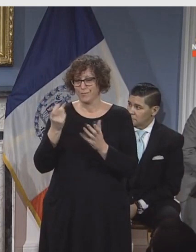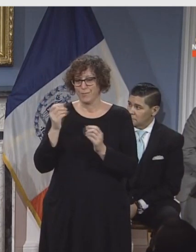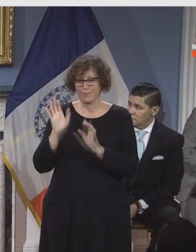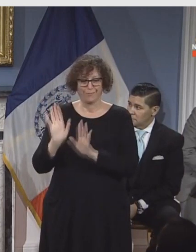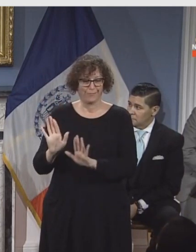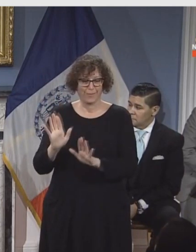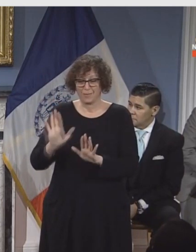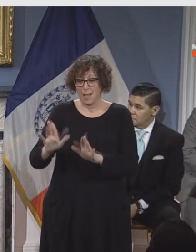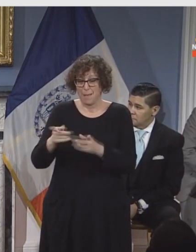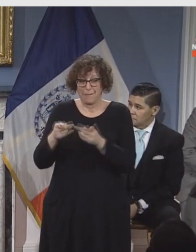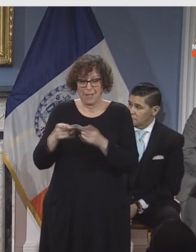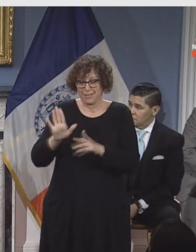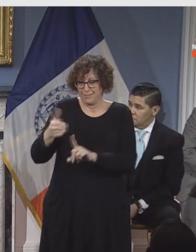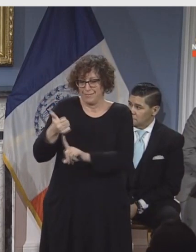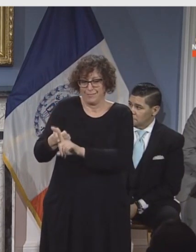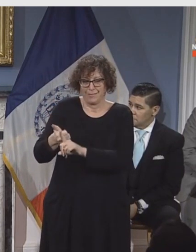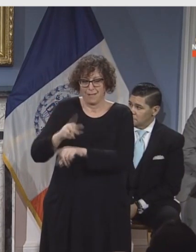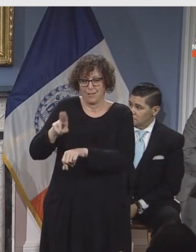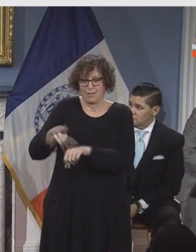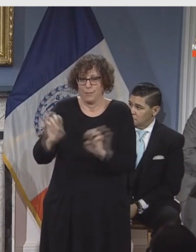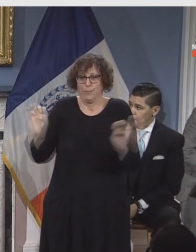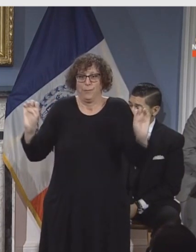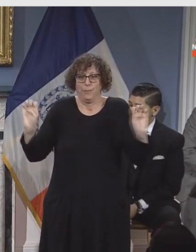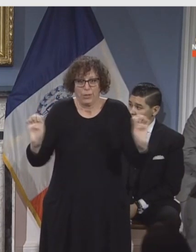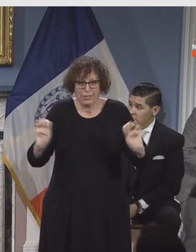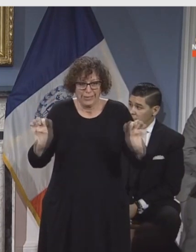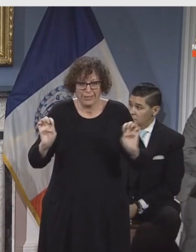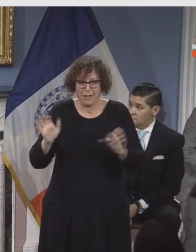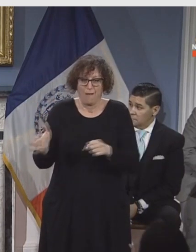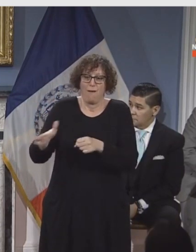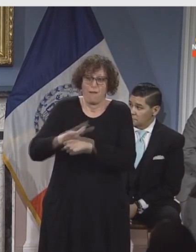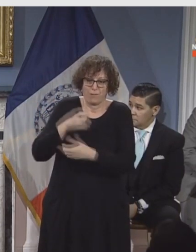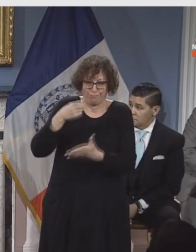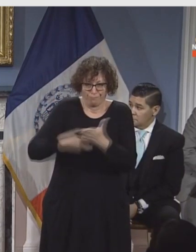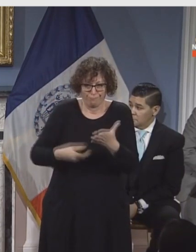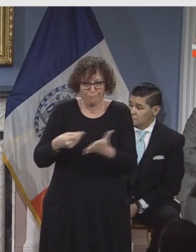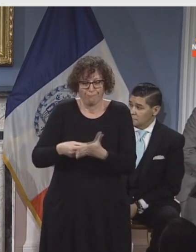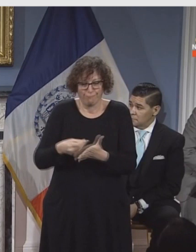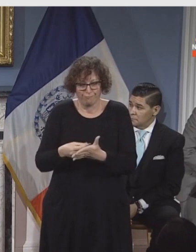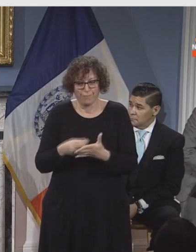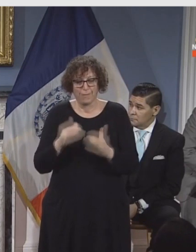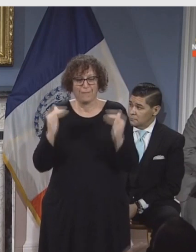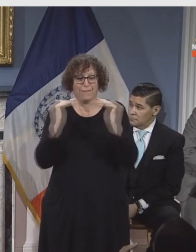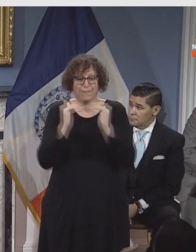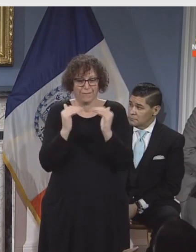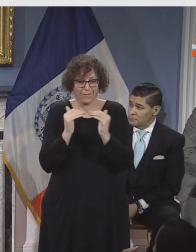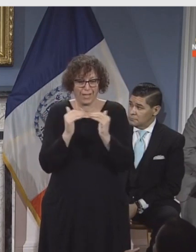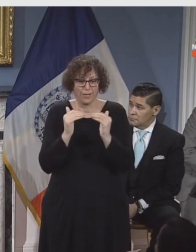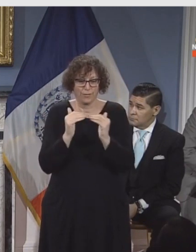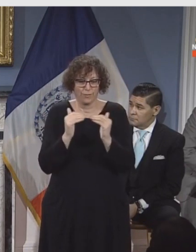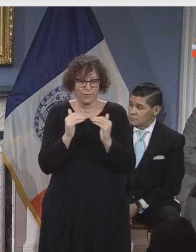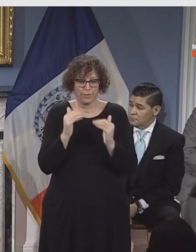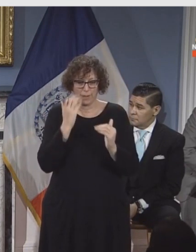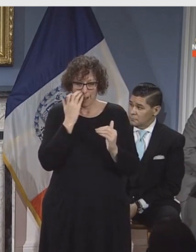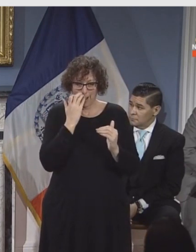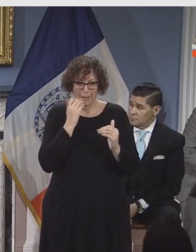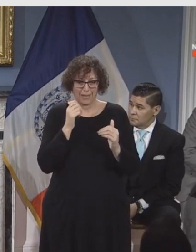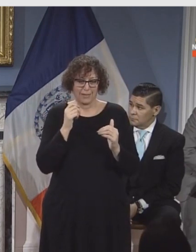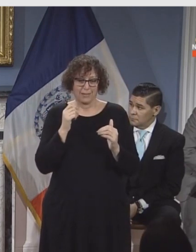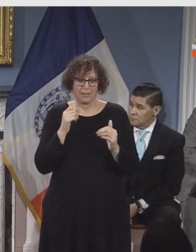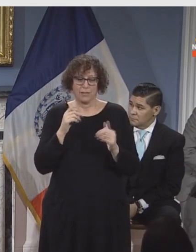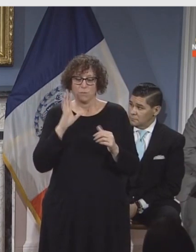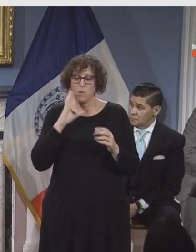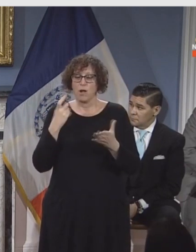is turned to in a national emergency to cover those costs. And by the way, in fairness to the administration, they said from the beginning they would cover